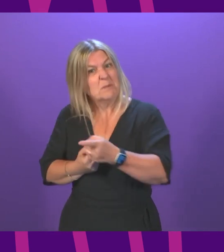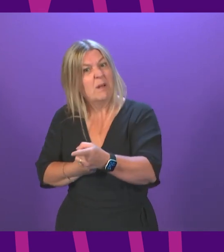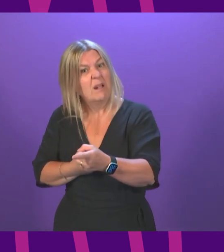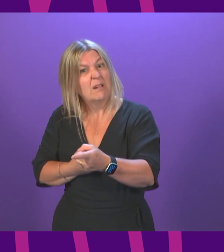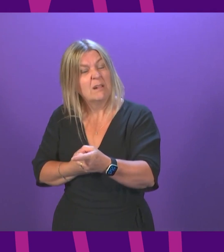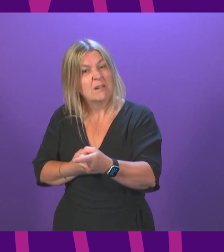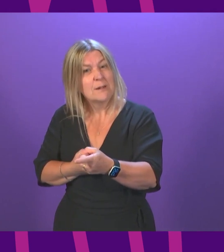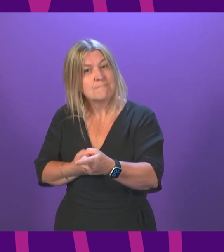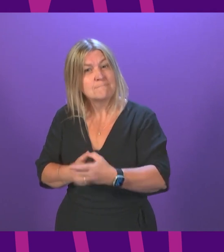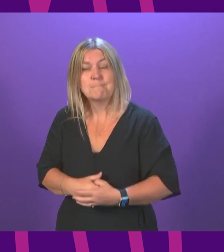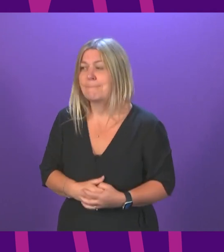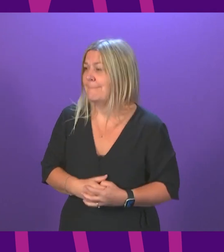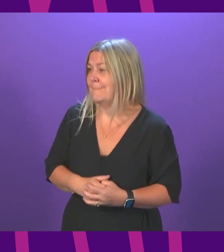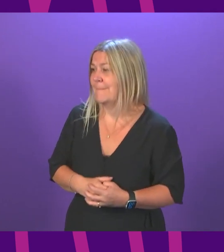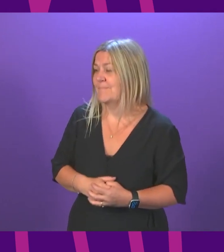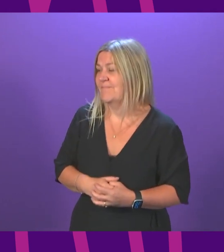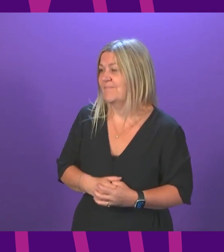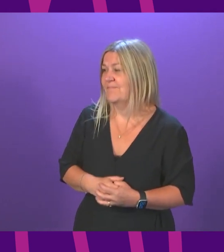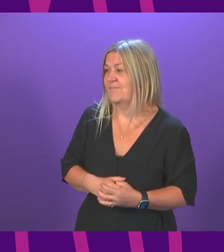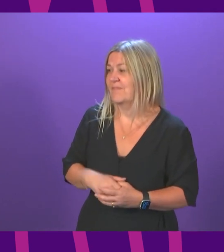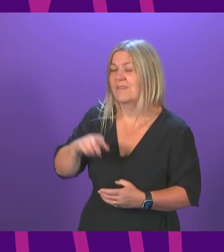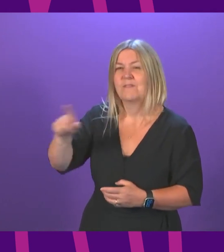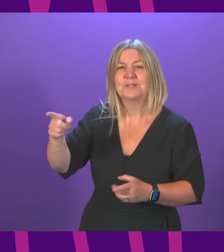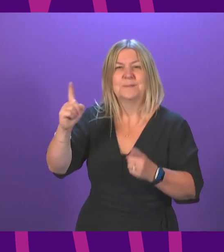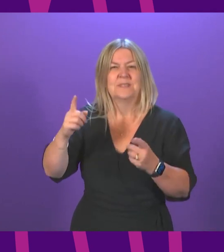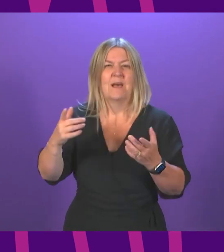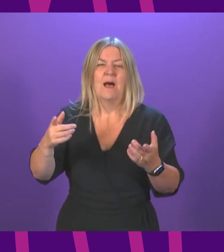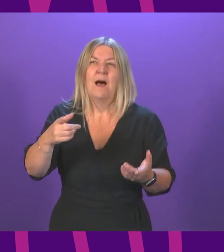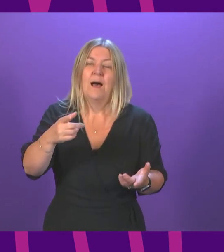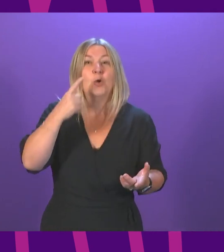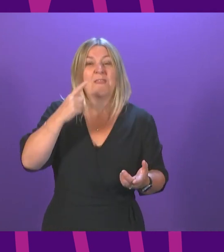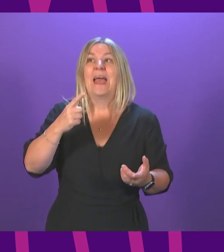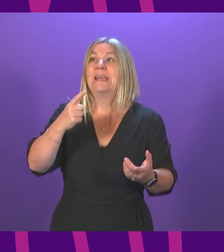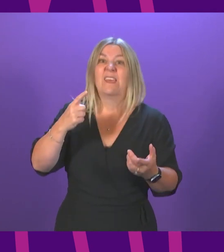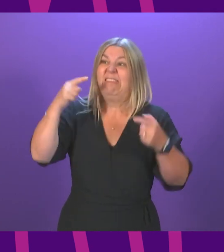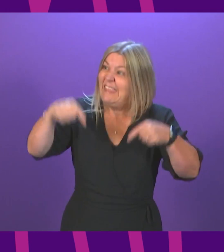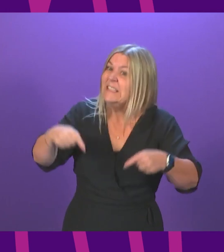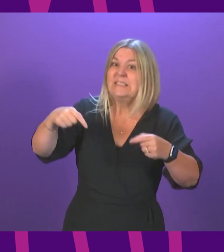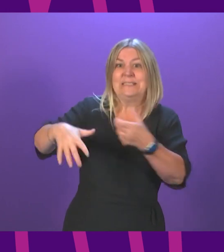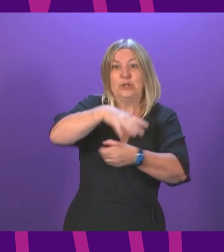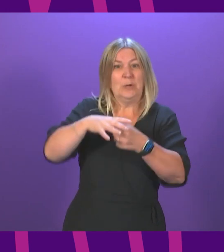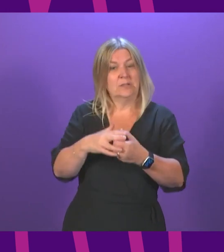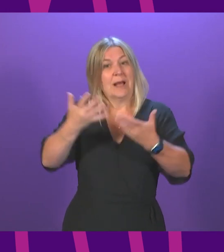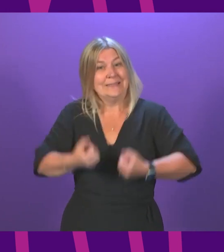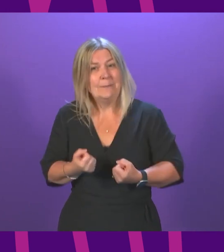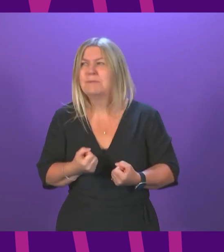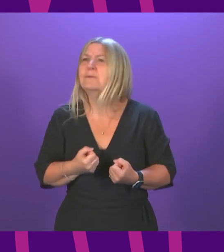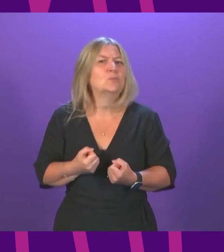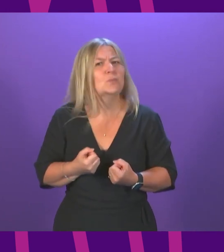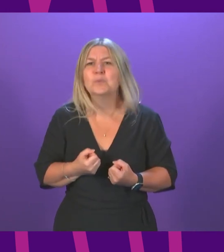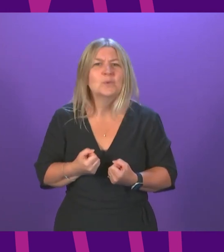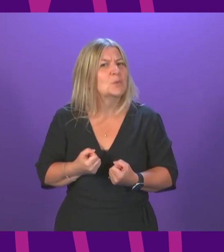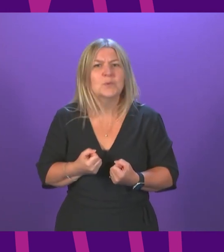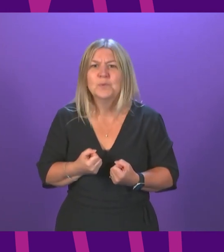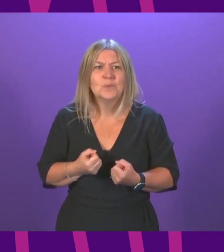Minister. If you're asking me, do I think any of this is acceptable? No, I don't. I don't think it is acceptable that any of us are